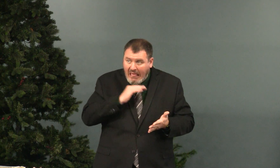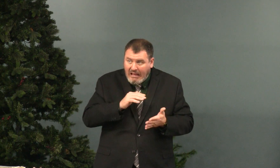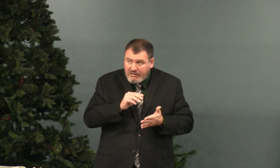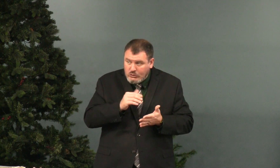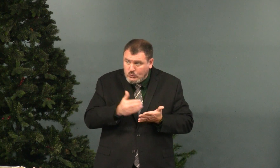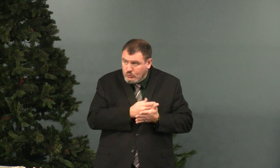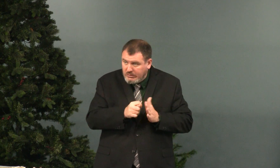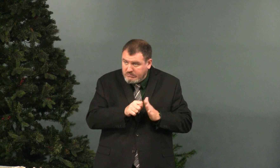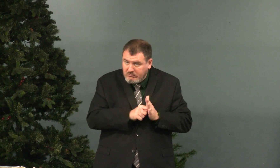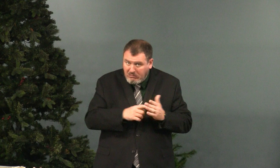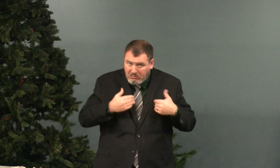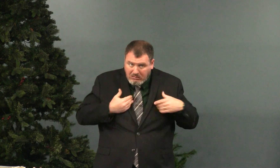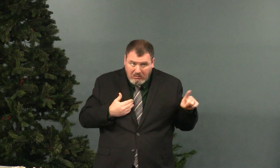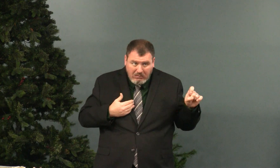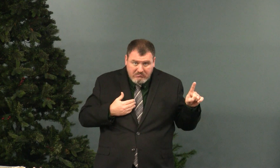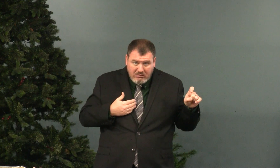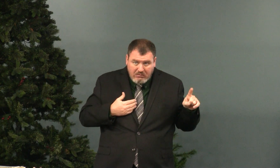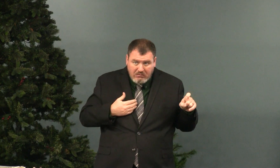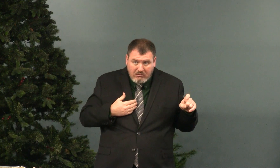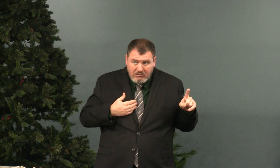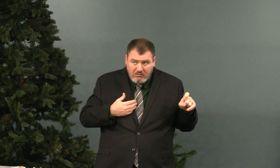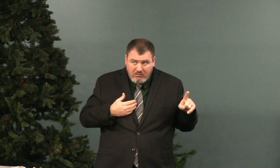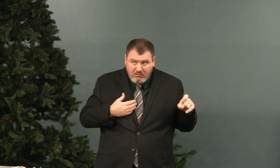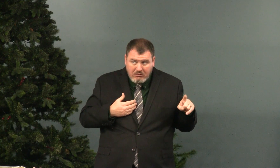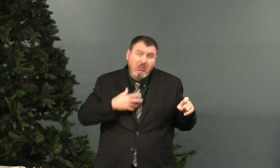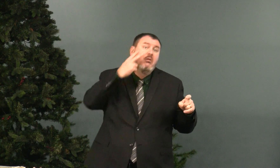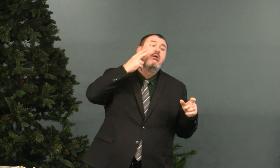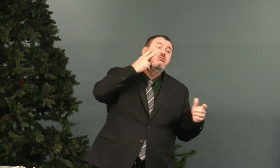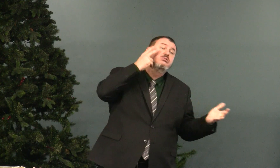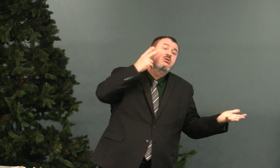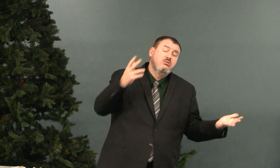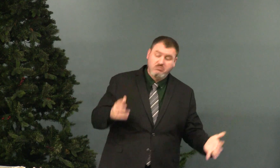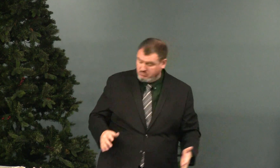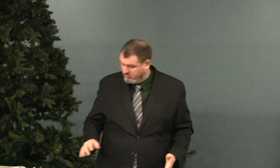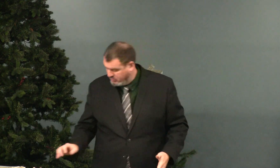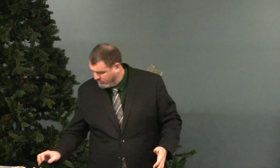Are there verses about lying in the New Testament? Let's see.